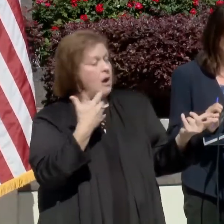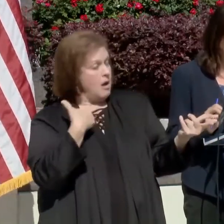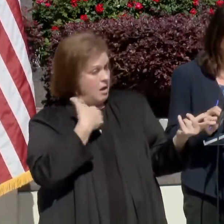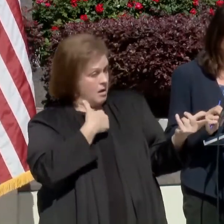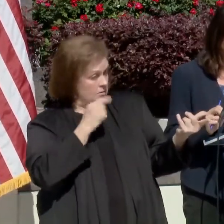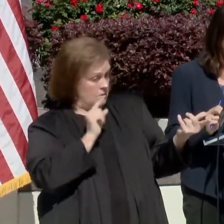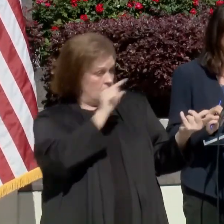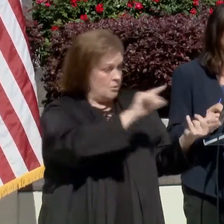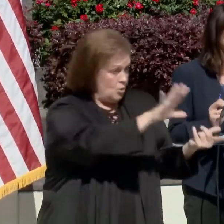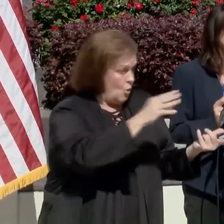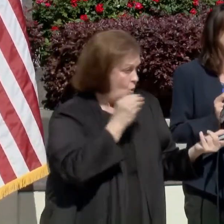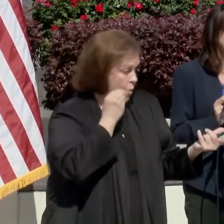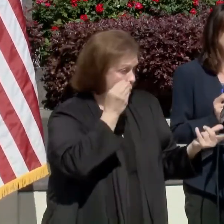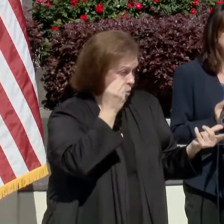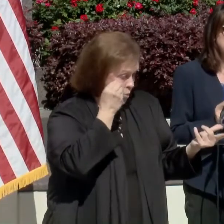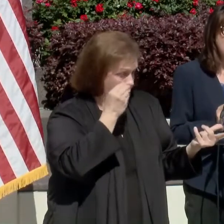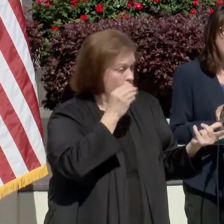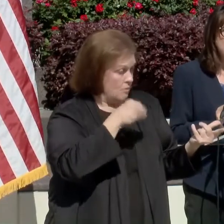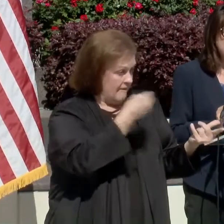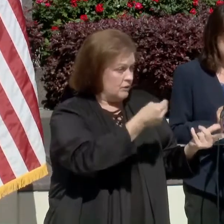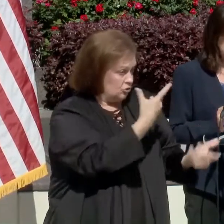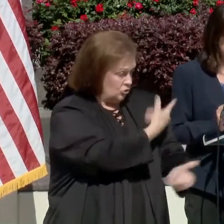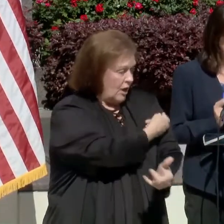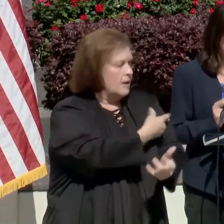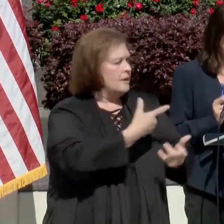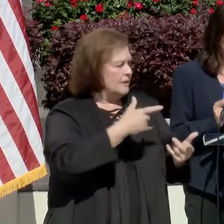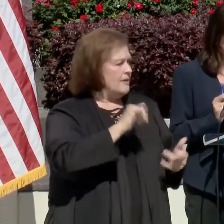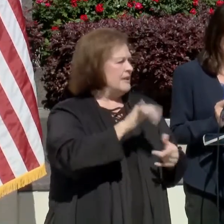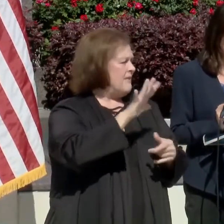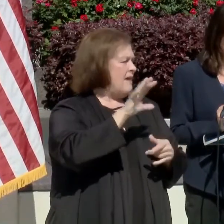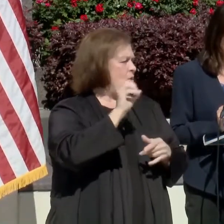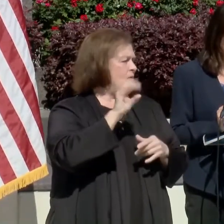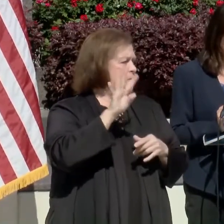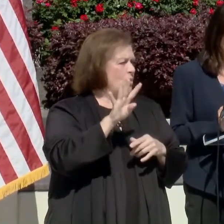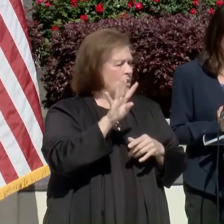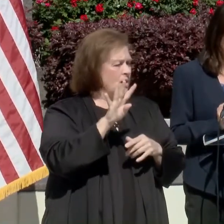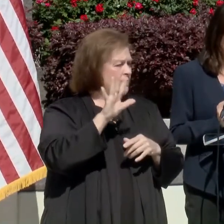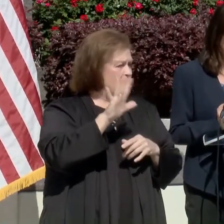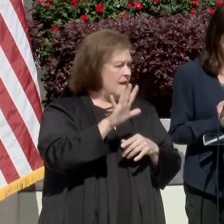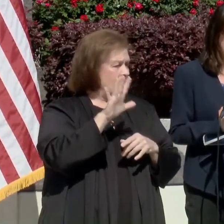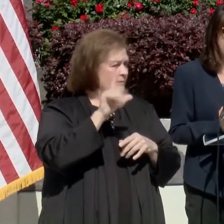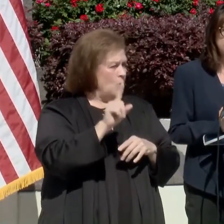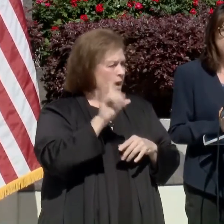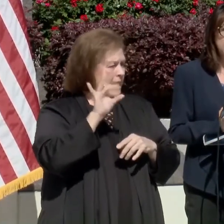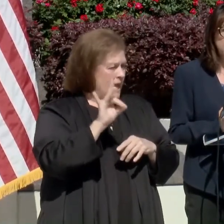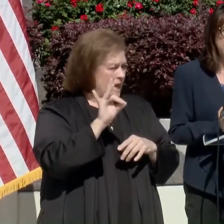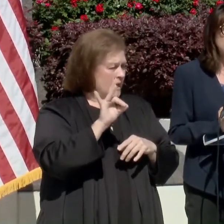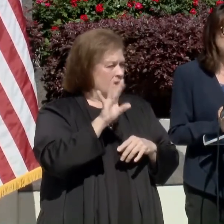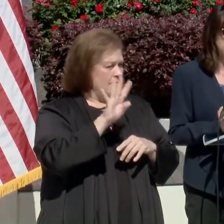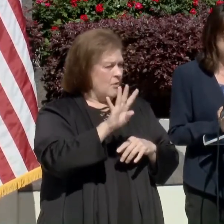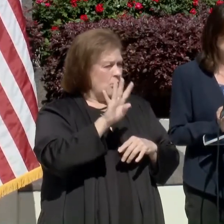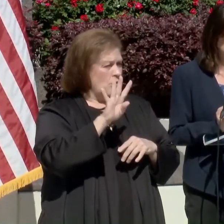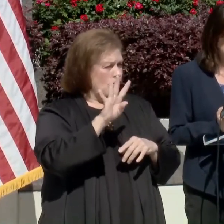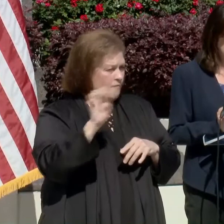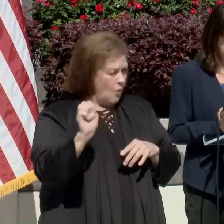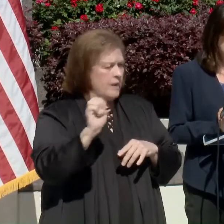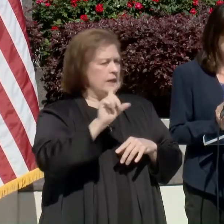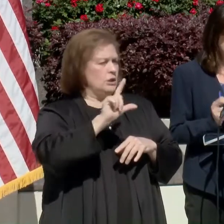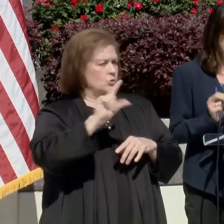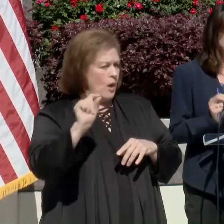vaccine. The number you call is 504-518-4020.